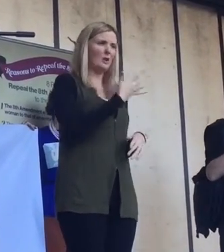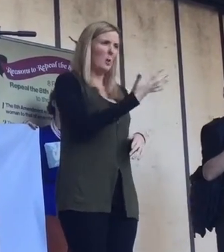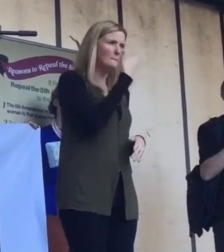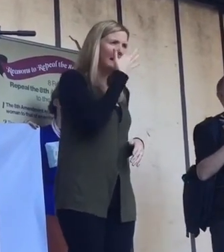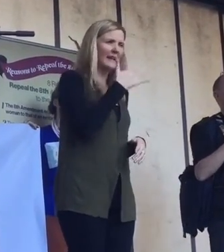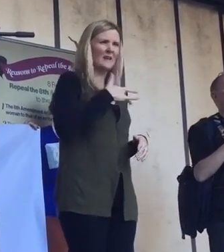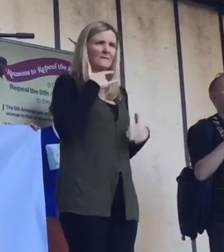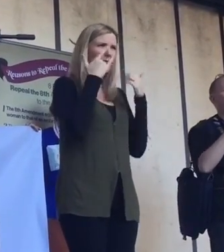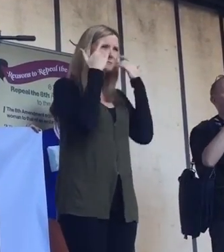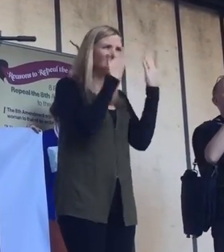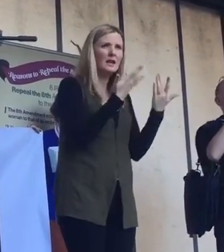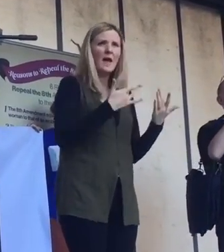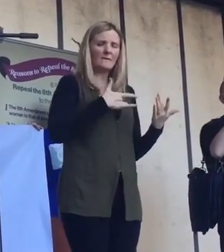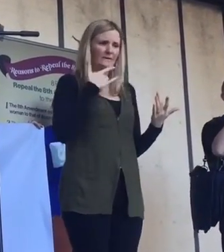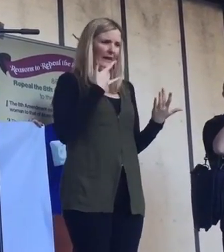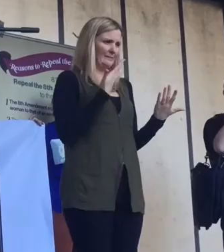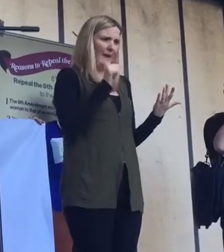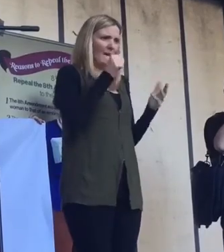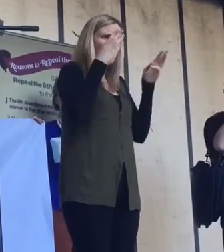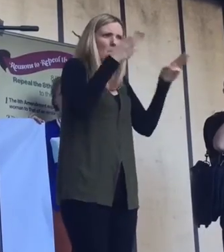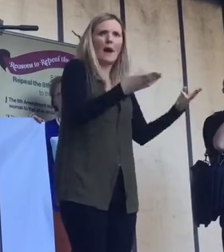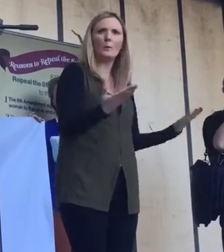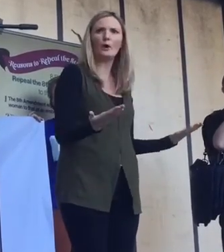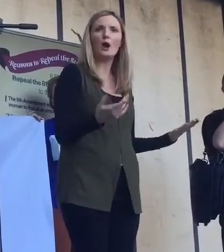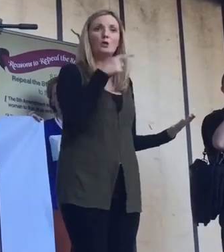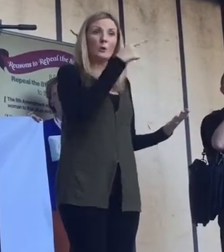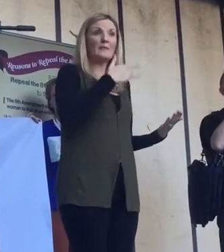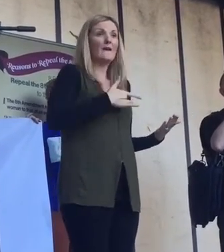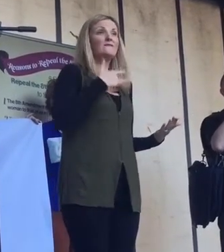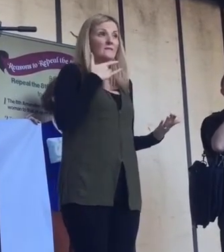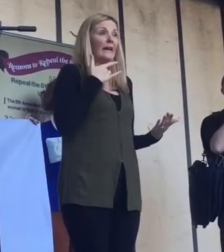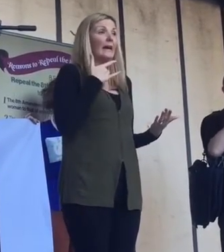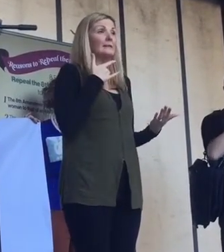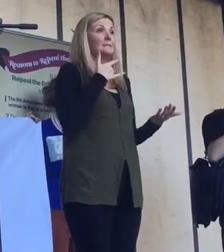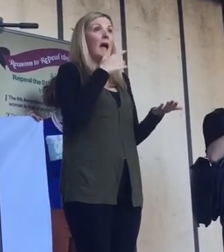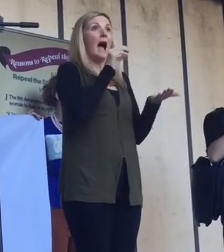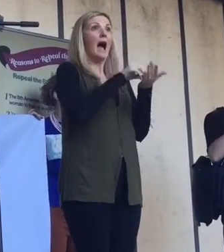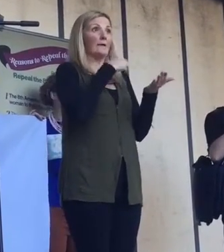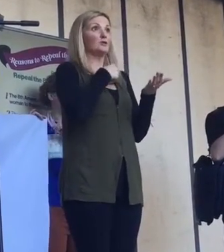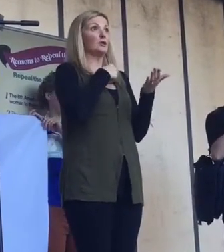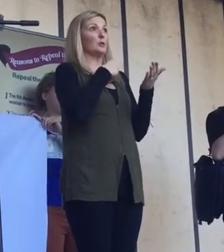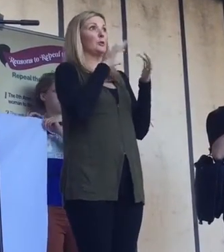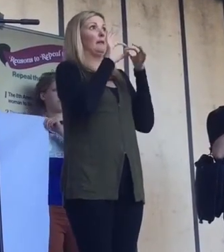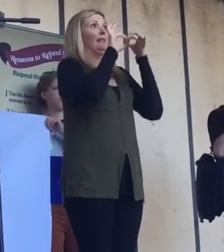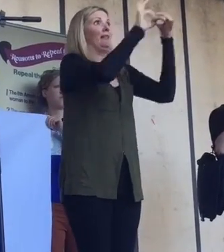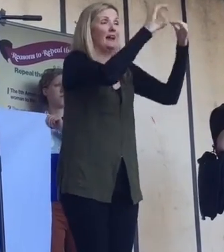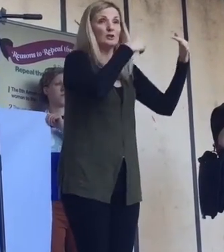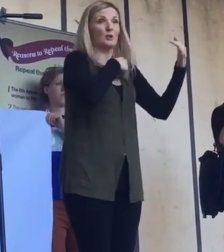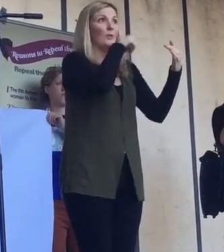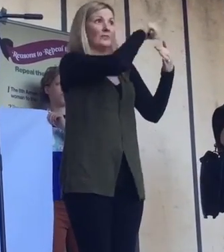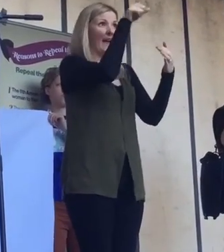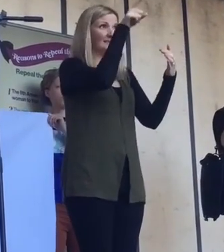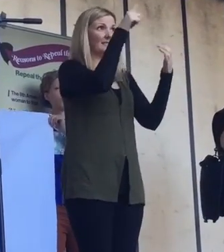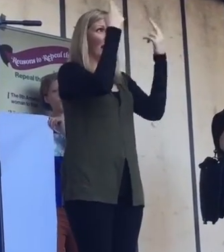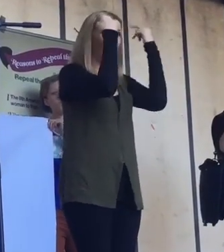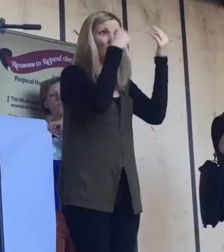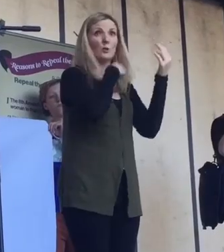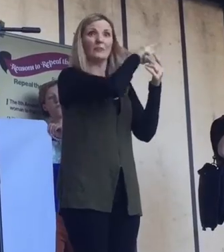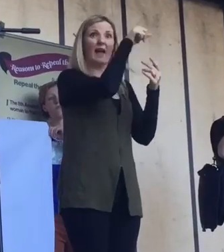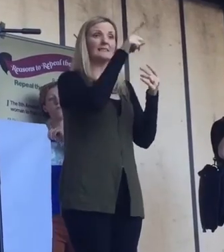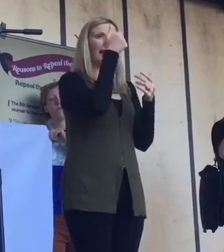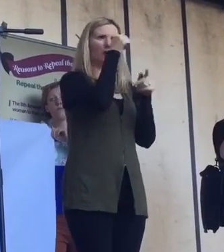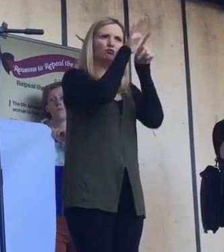embarrassed They felt powerless Basically They felt at the mercy Of this racist system And we say